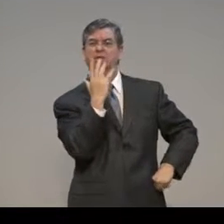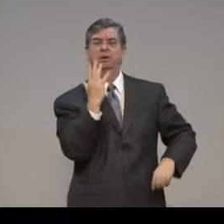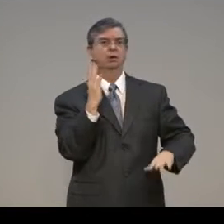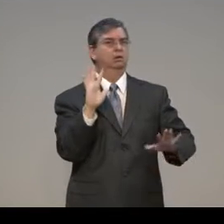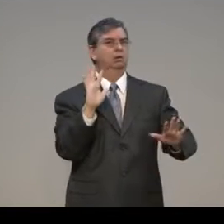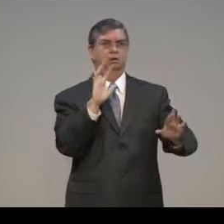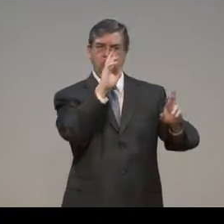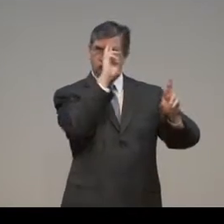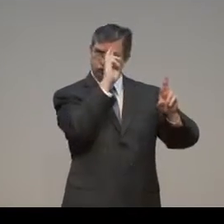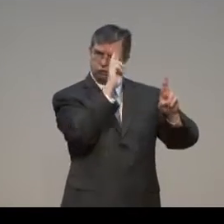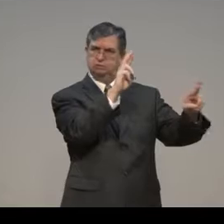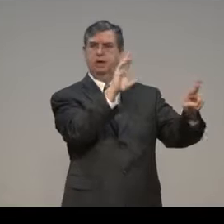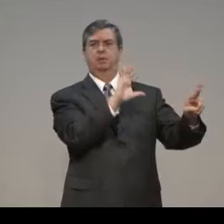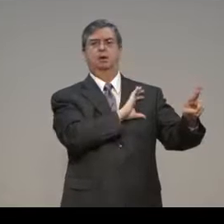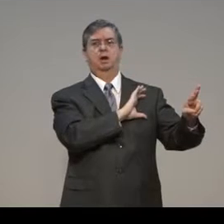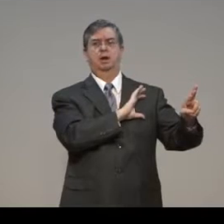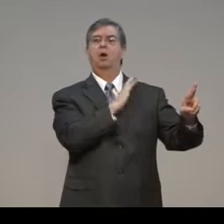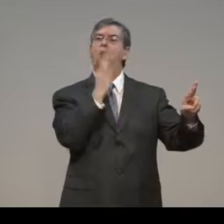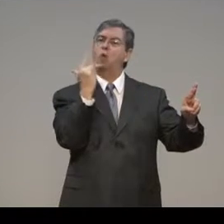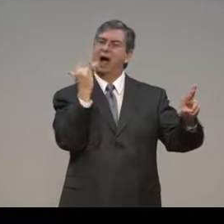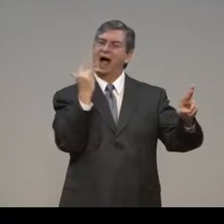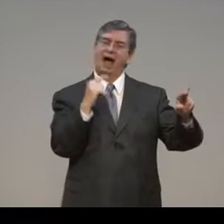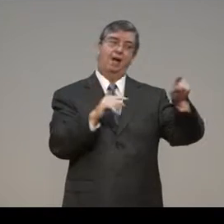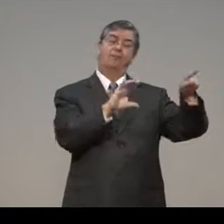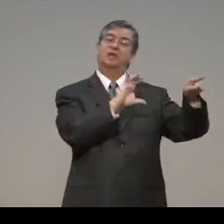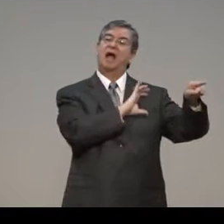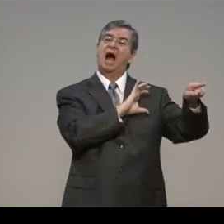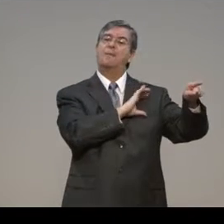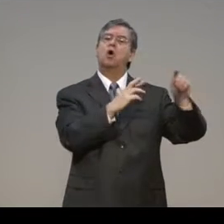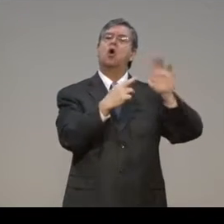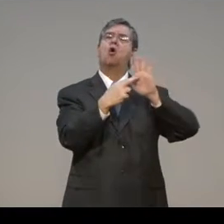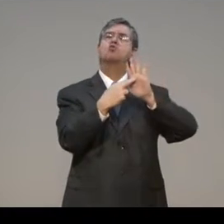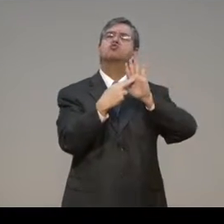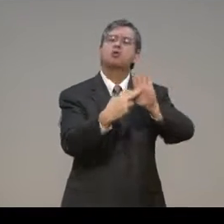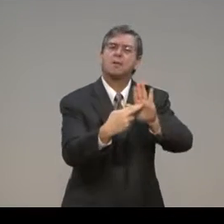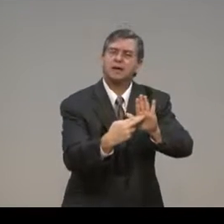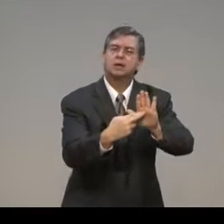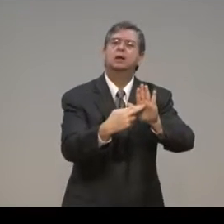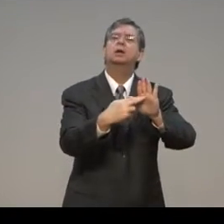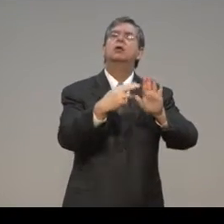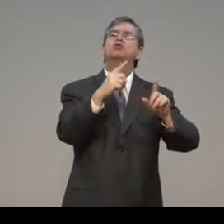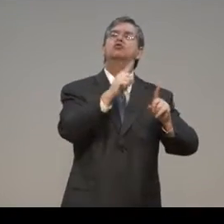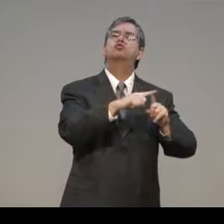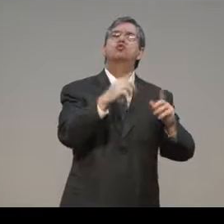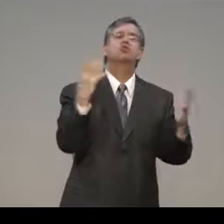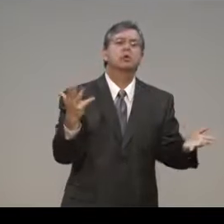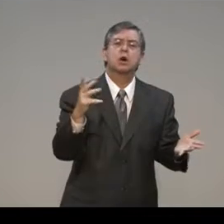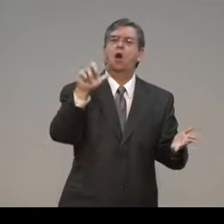be disrespectful? I don't Because he represents